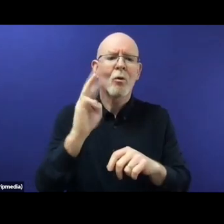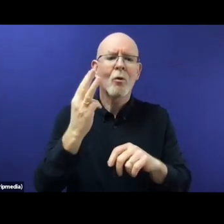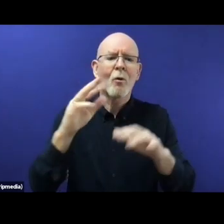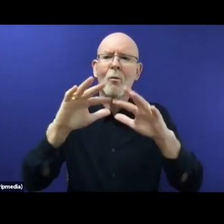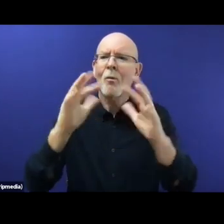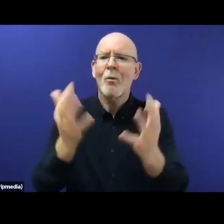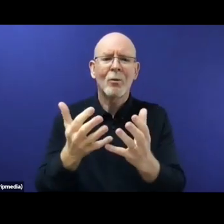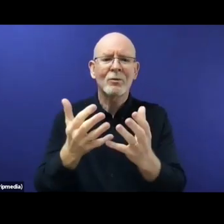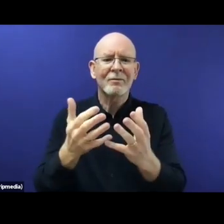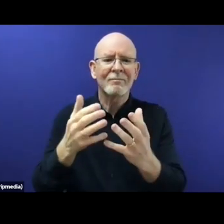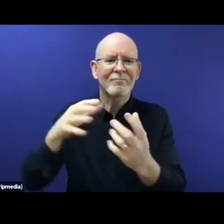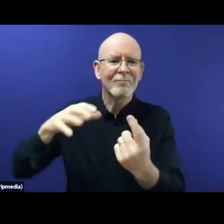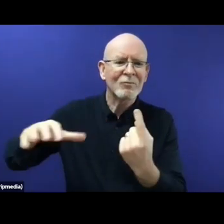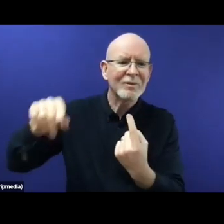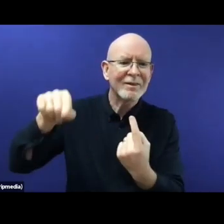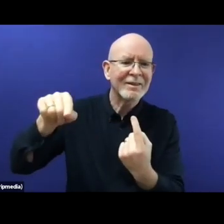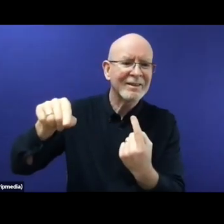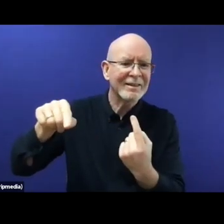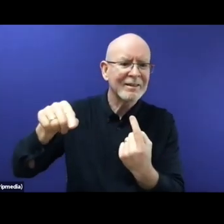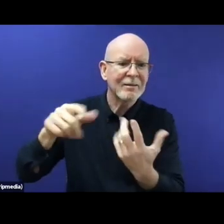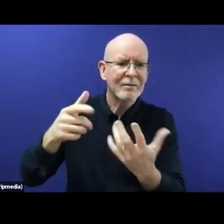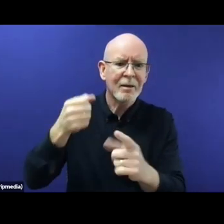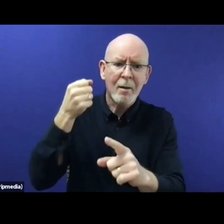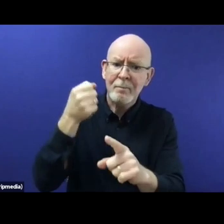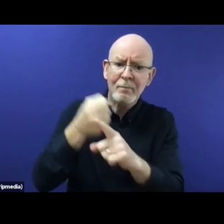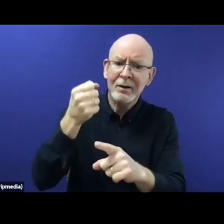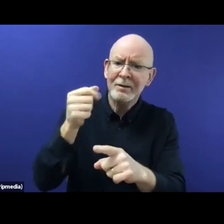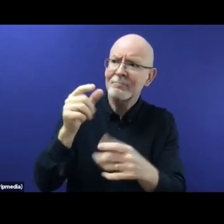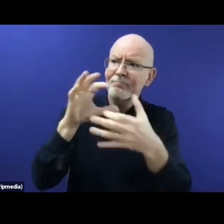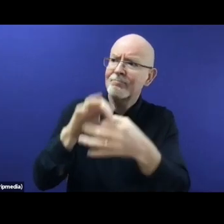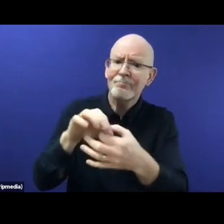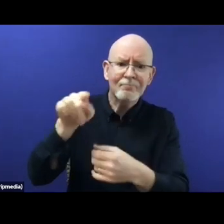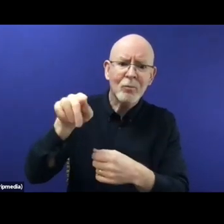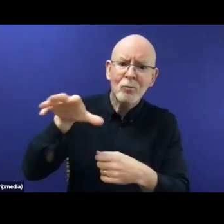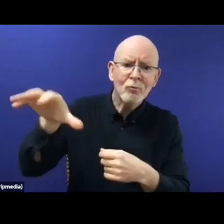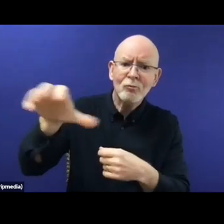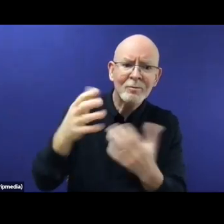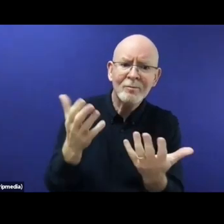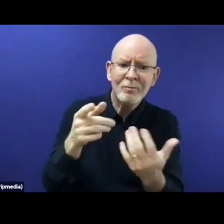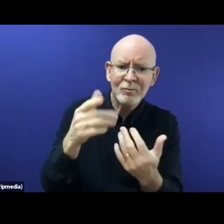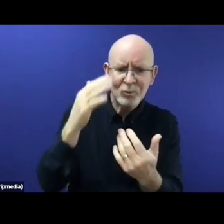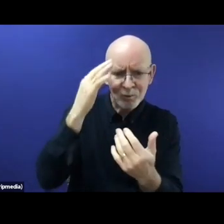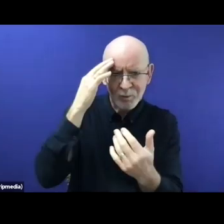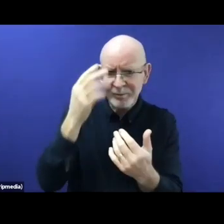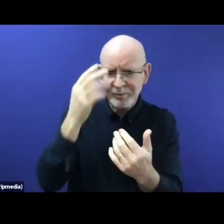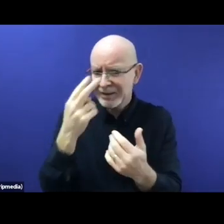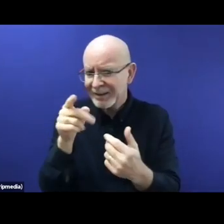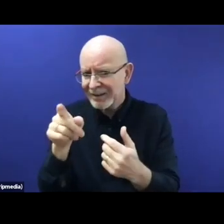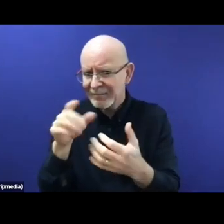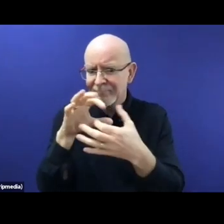often as transit countries, or third countries, and now have the real danger of becoming